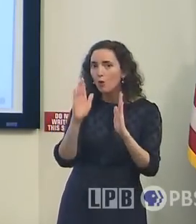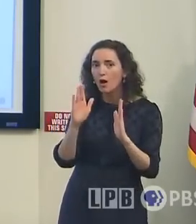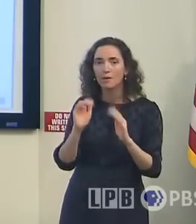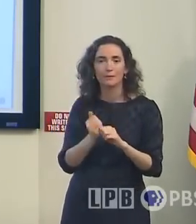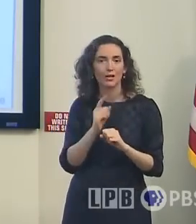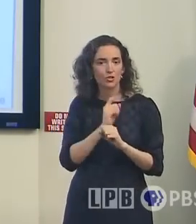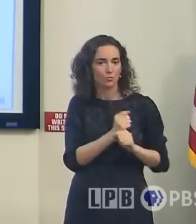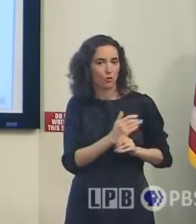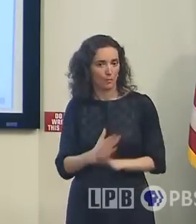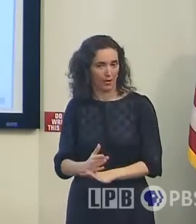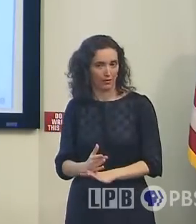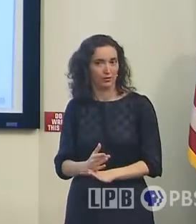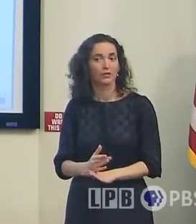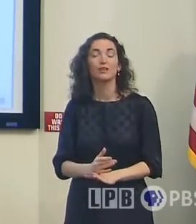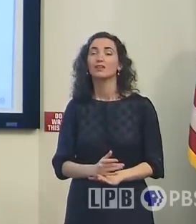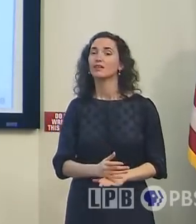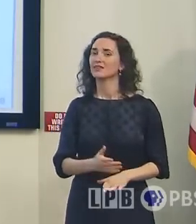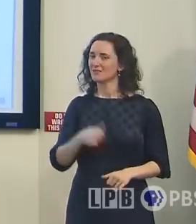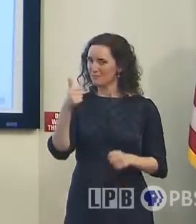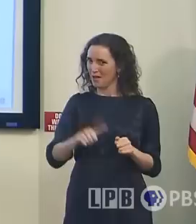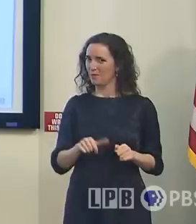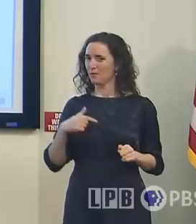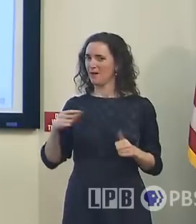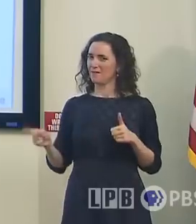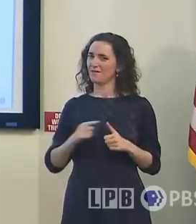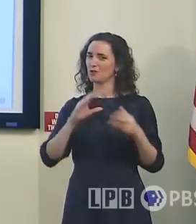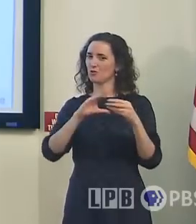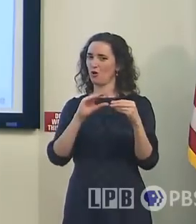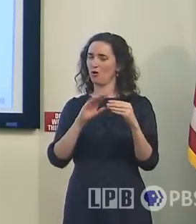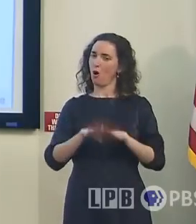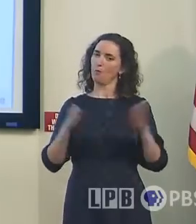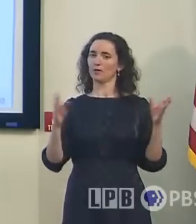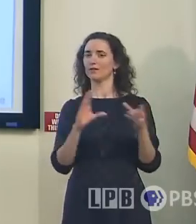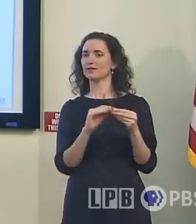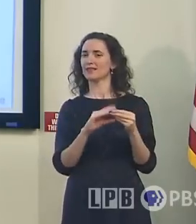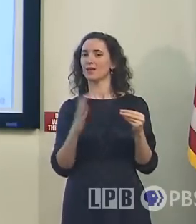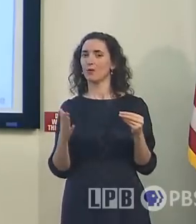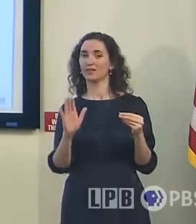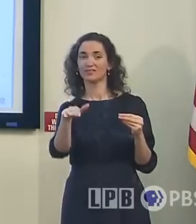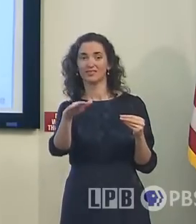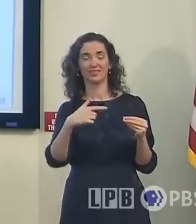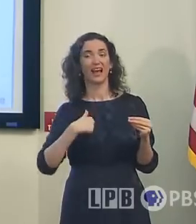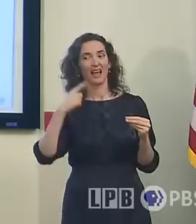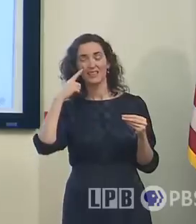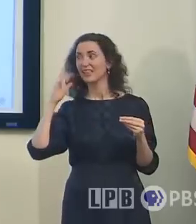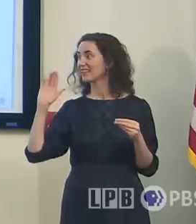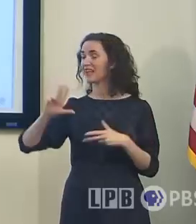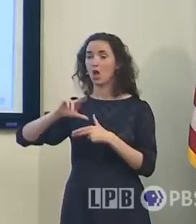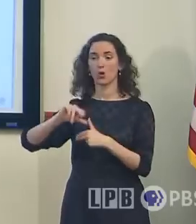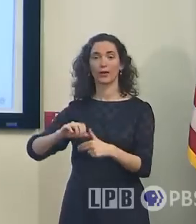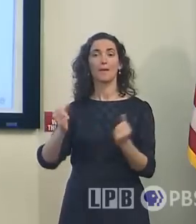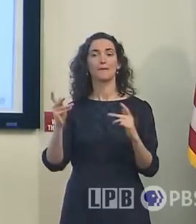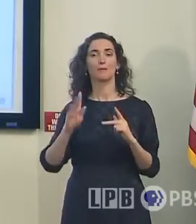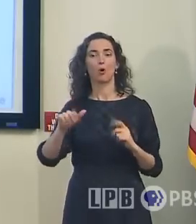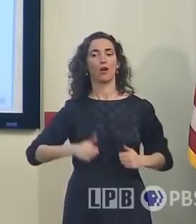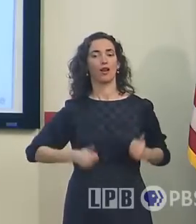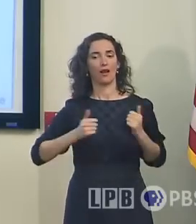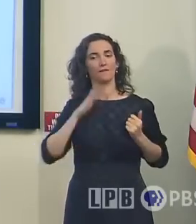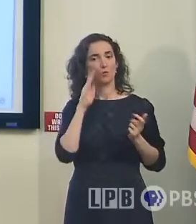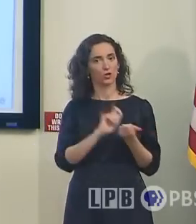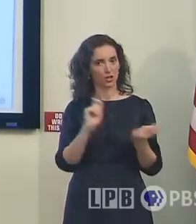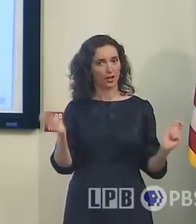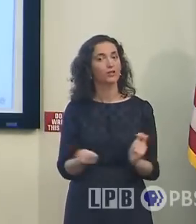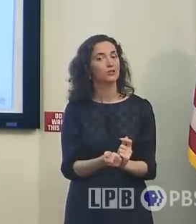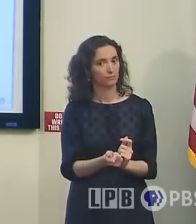comment that I started with, is I believe unfortunately this is going to be a life-altering storm for many people. And so